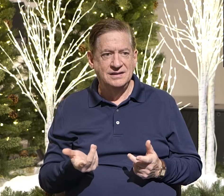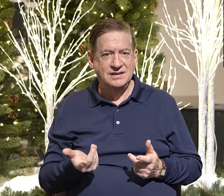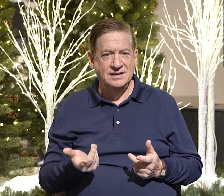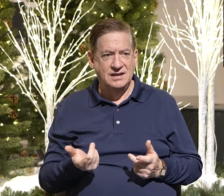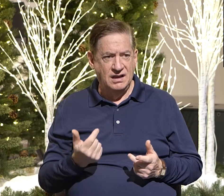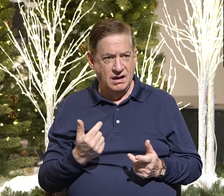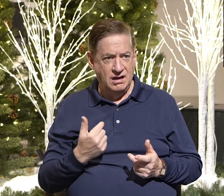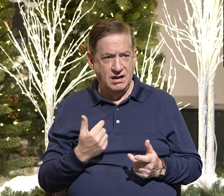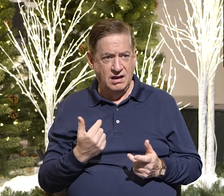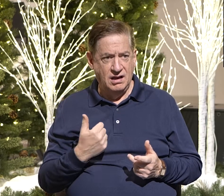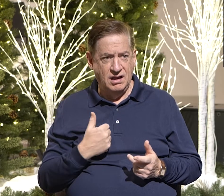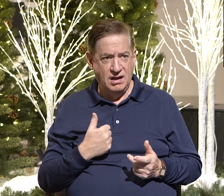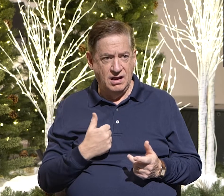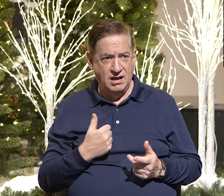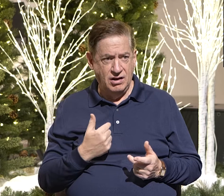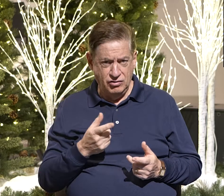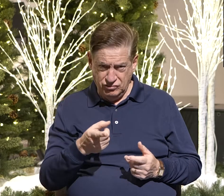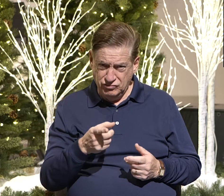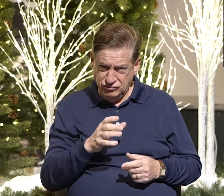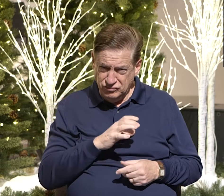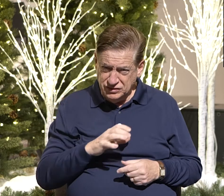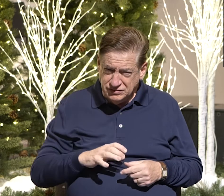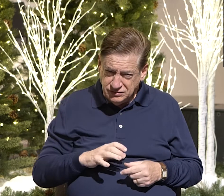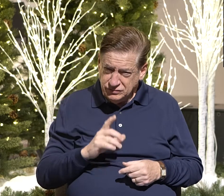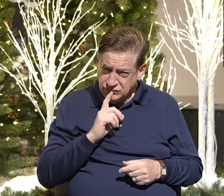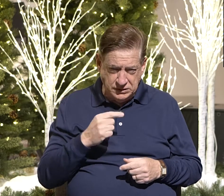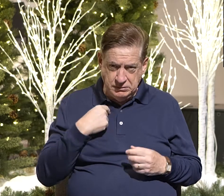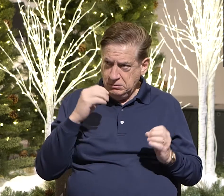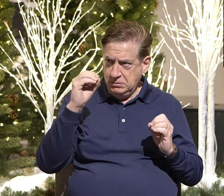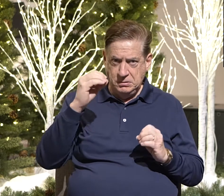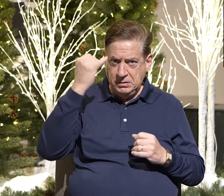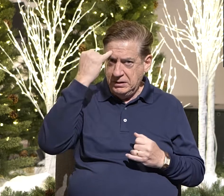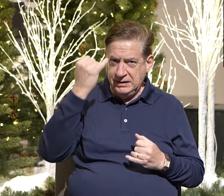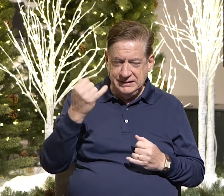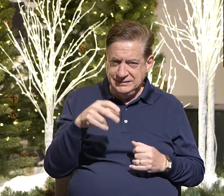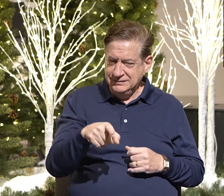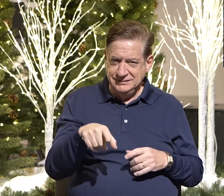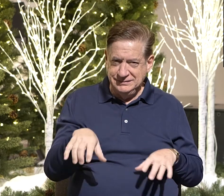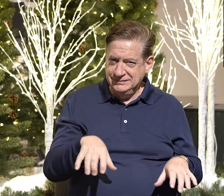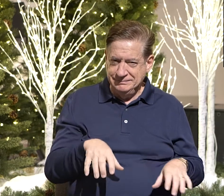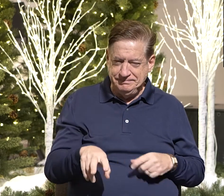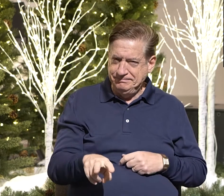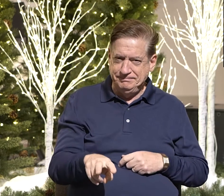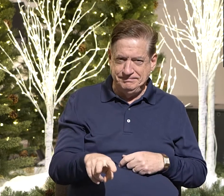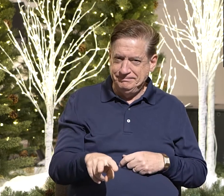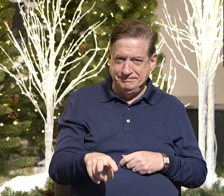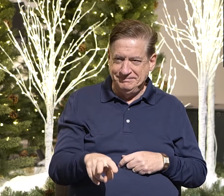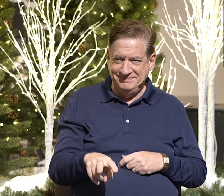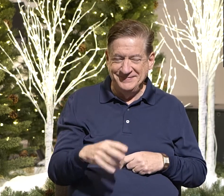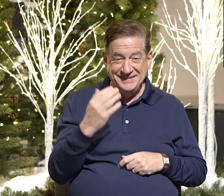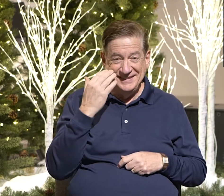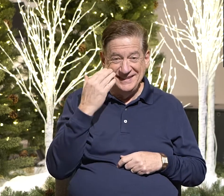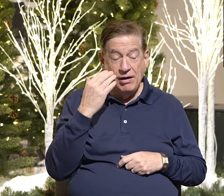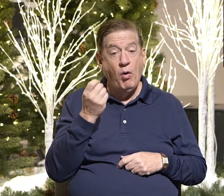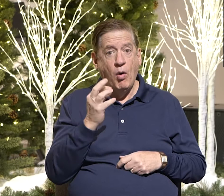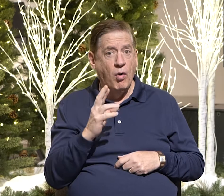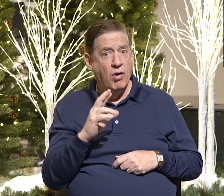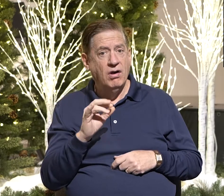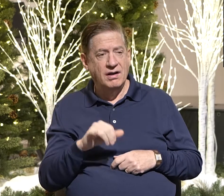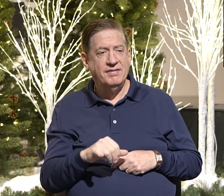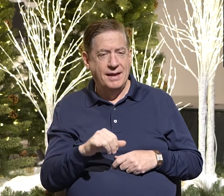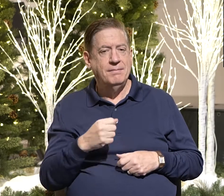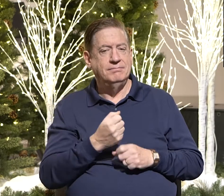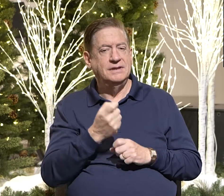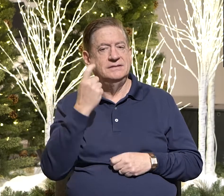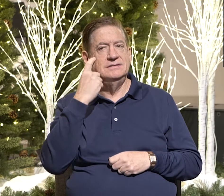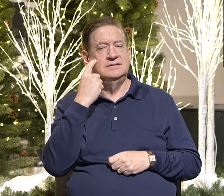John's a Christian? I didn't, really? I had no idea. You wouldn't have known. Or, oh, that makes sense.